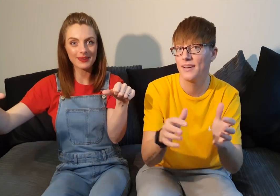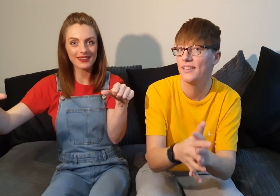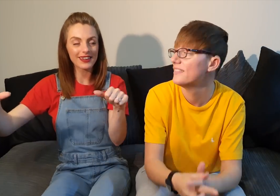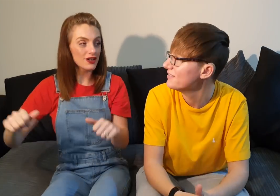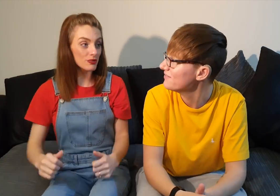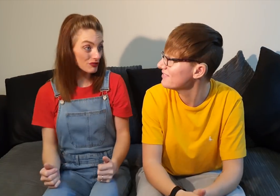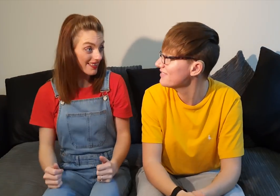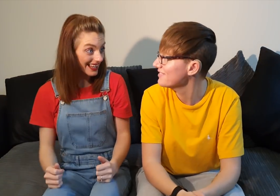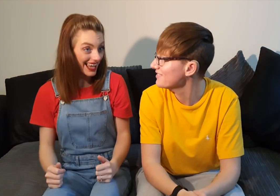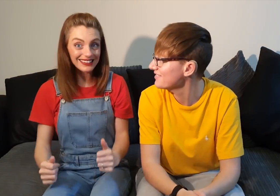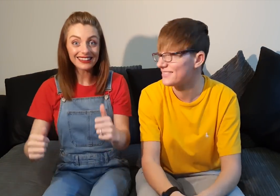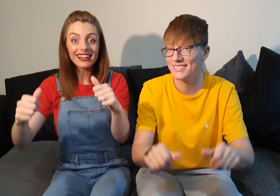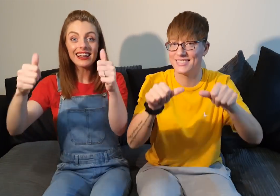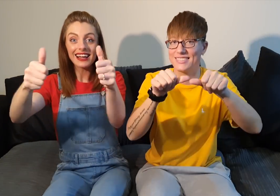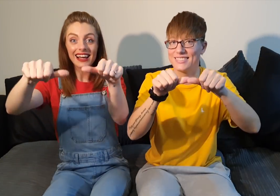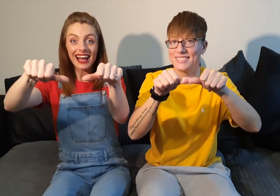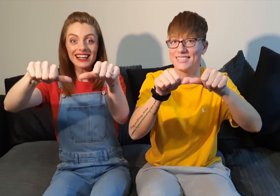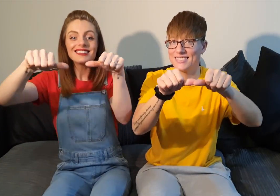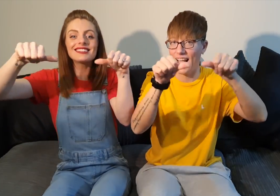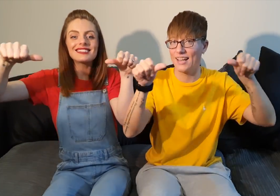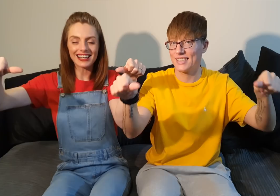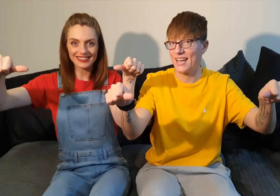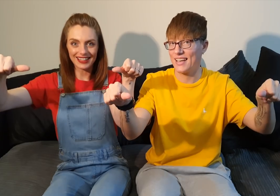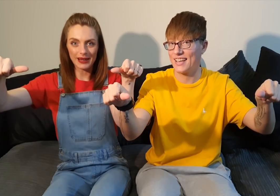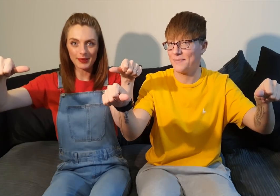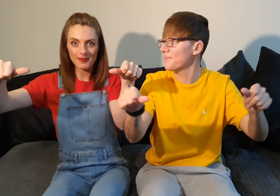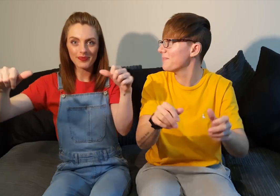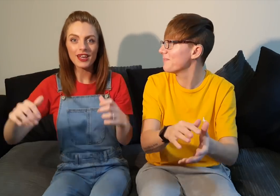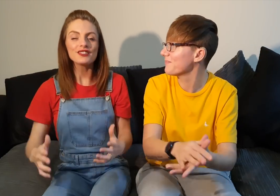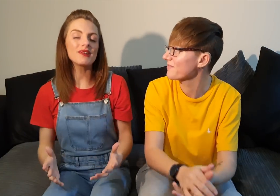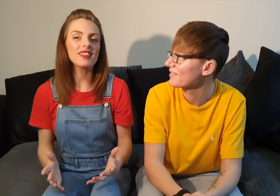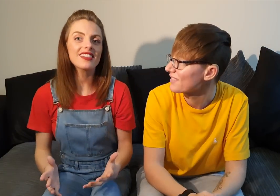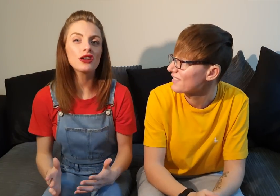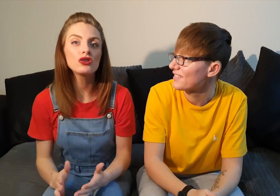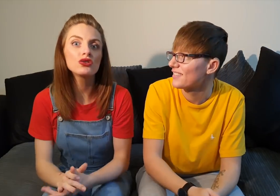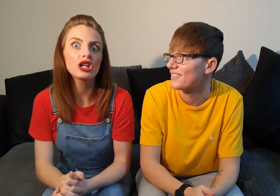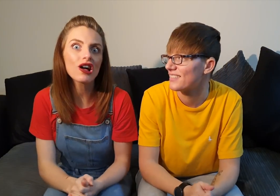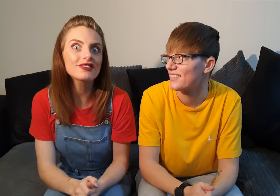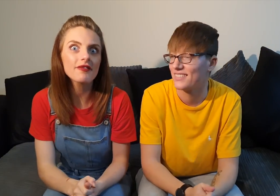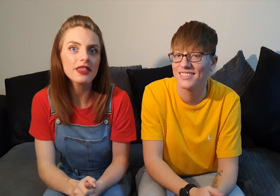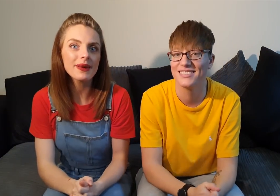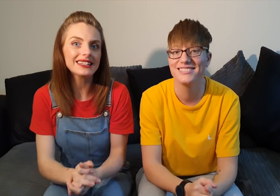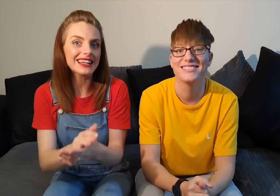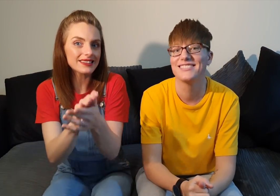should we try that again cellotape something that you're using lots of at the minute is